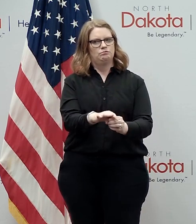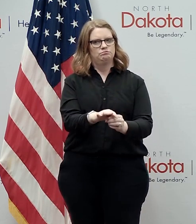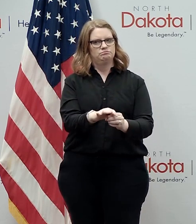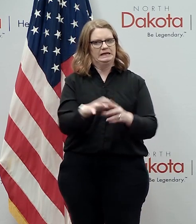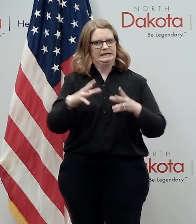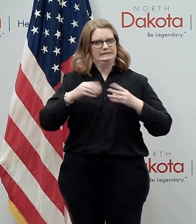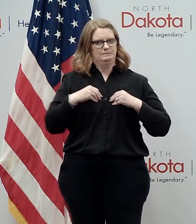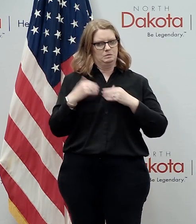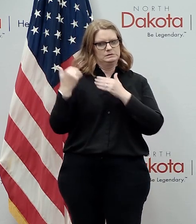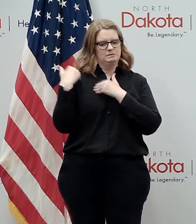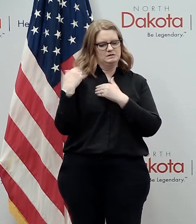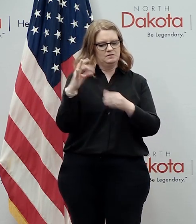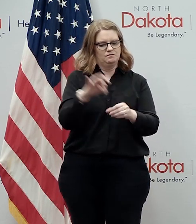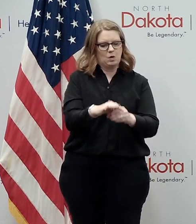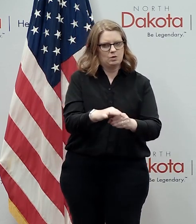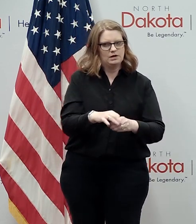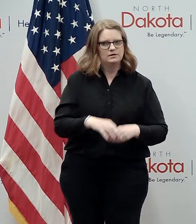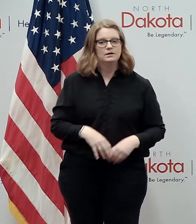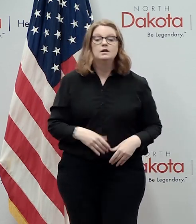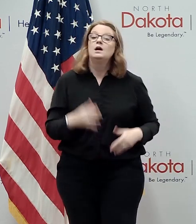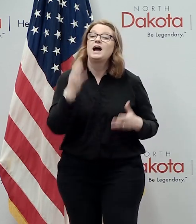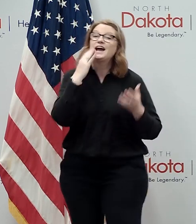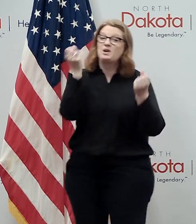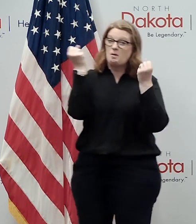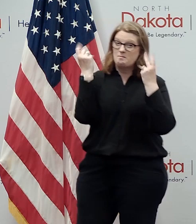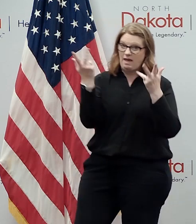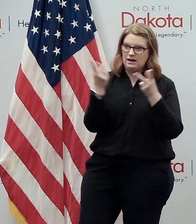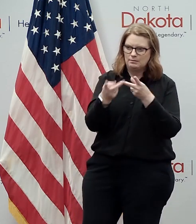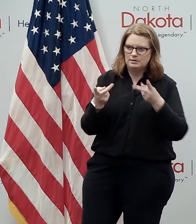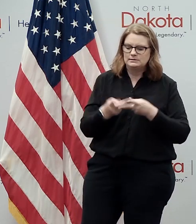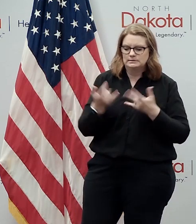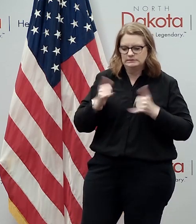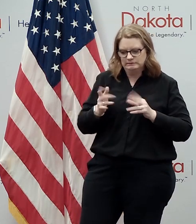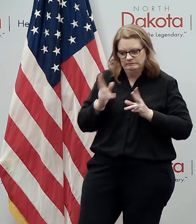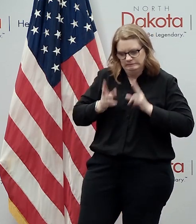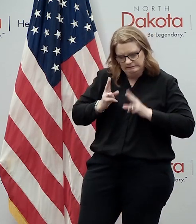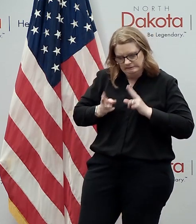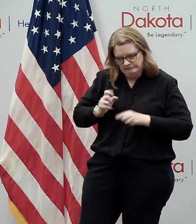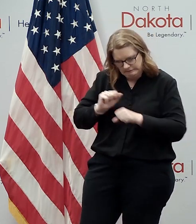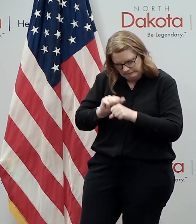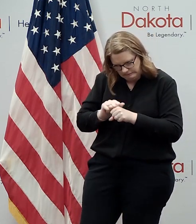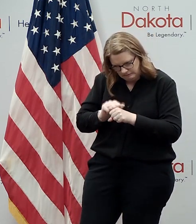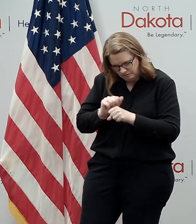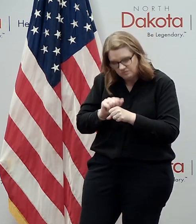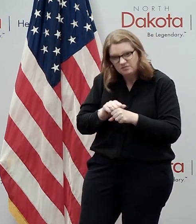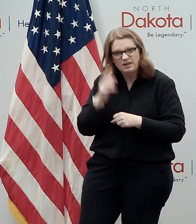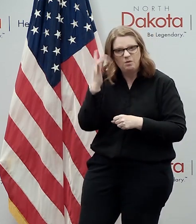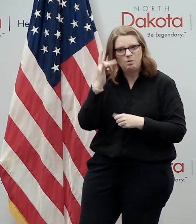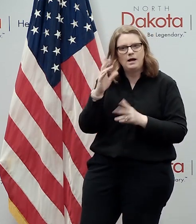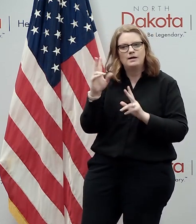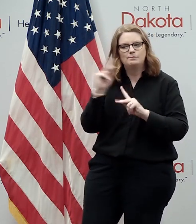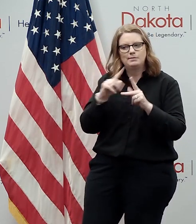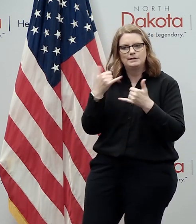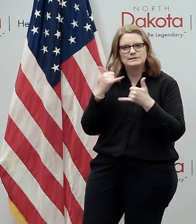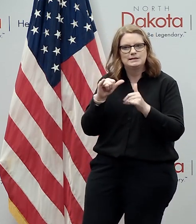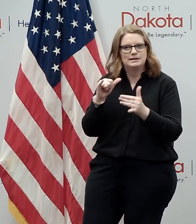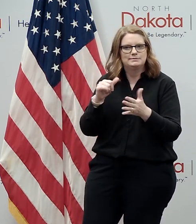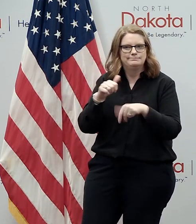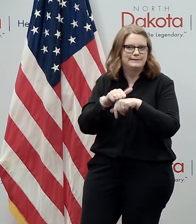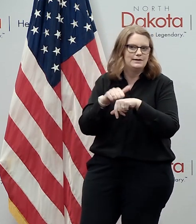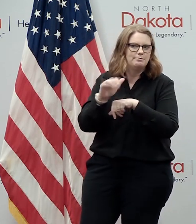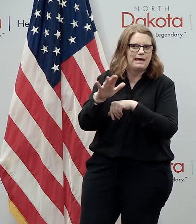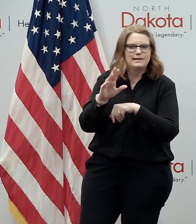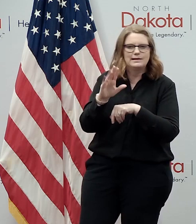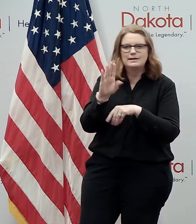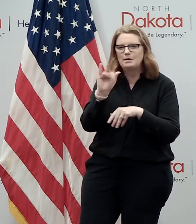again election officials and i know many of them are still working as they're still receiving uh ballots that are coming in so thank you all for the